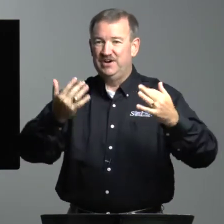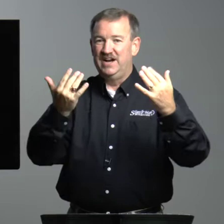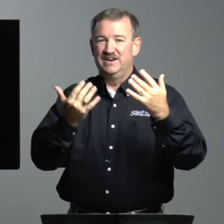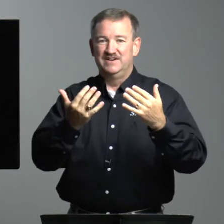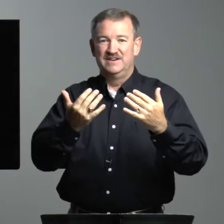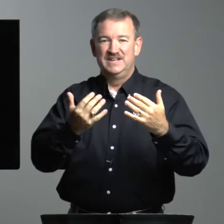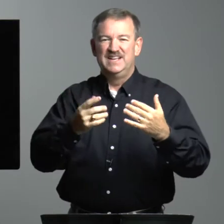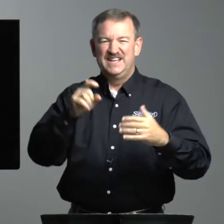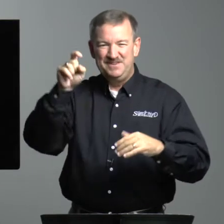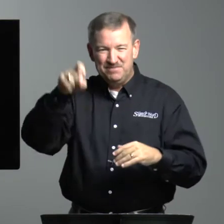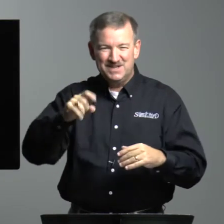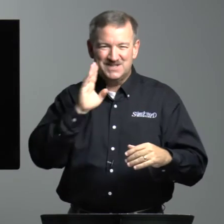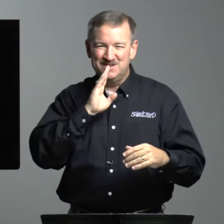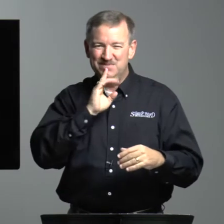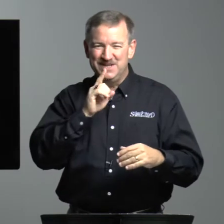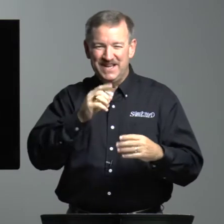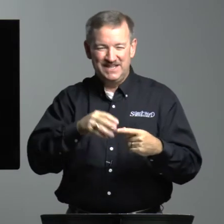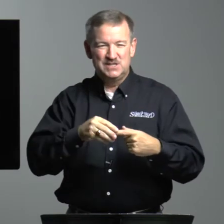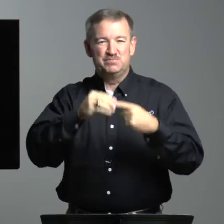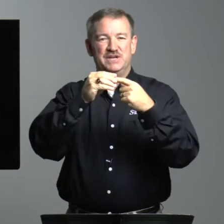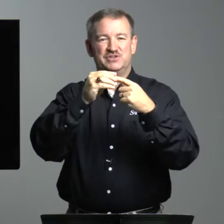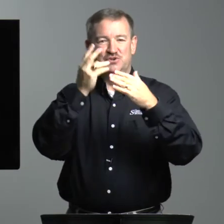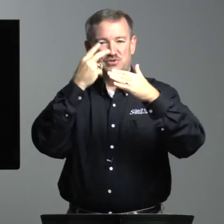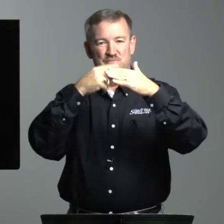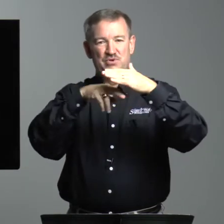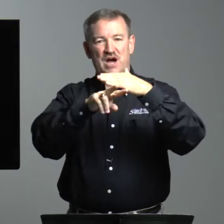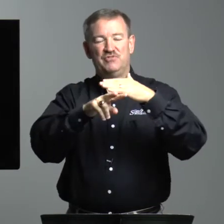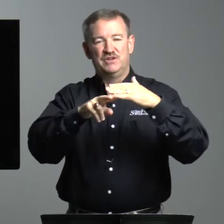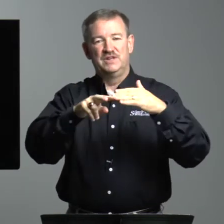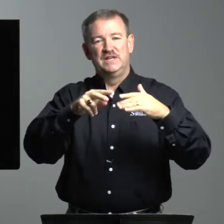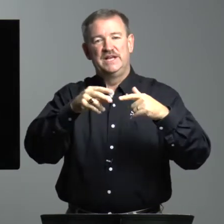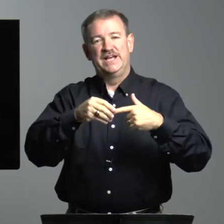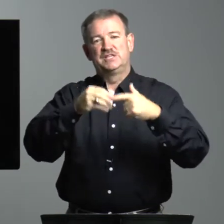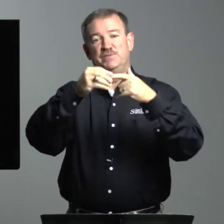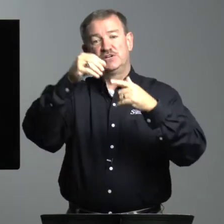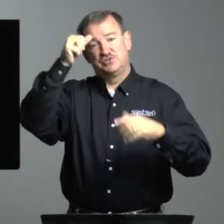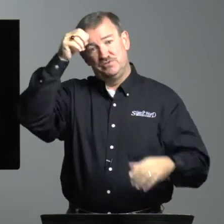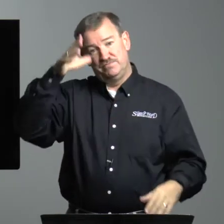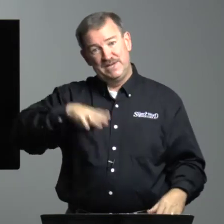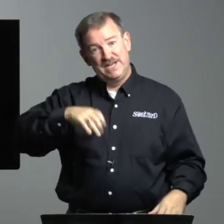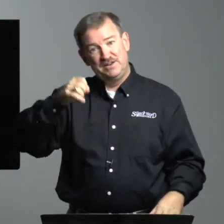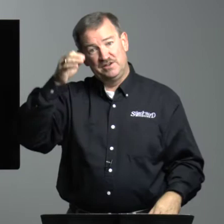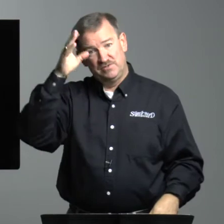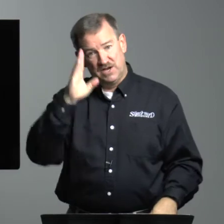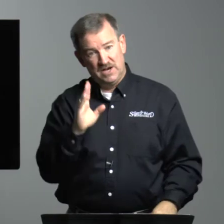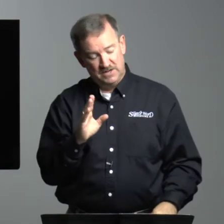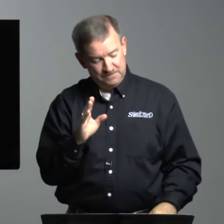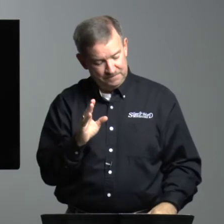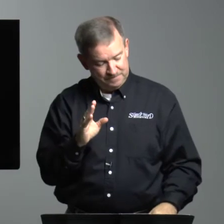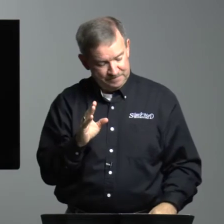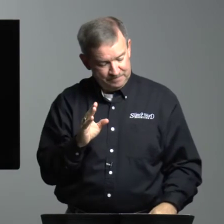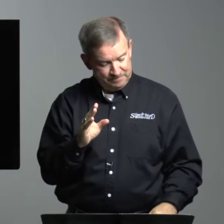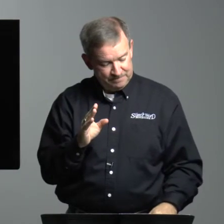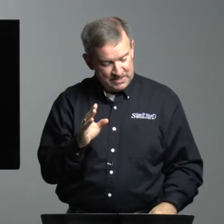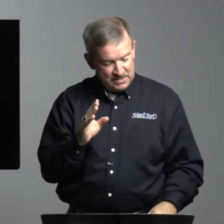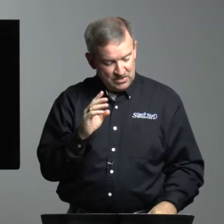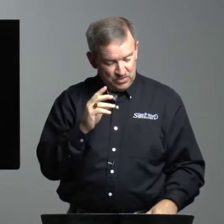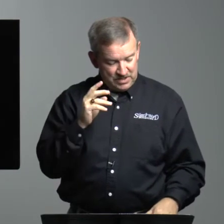fire. He must have been a special prophet, a special man of God. Well,